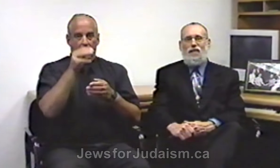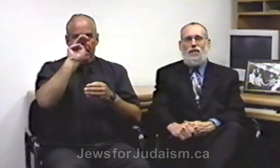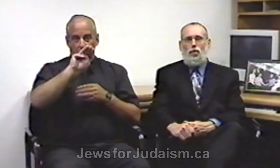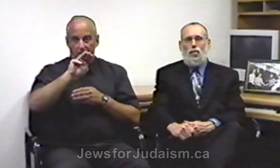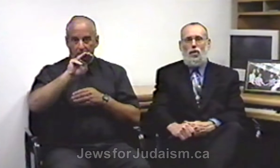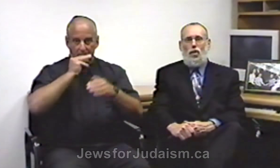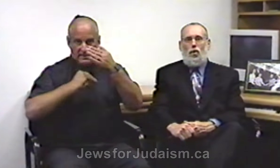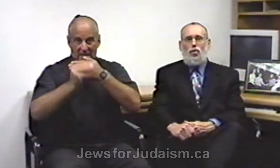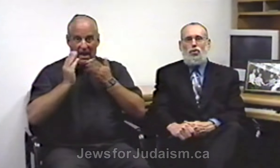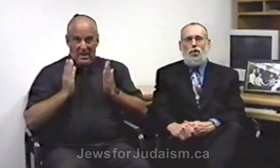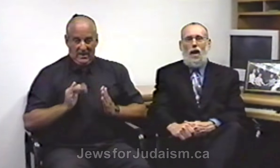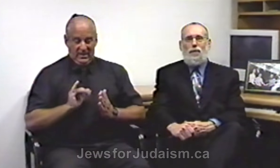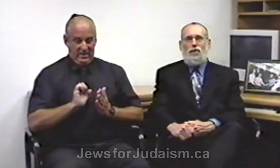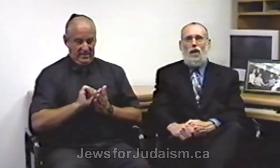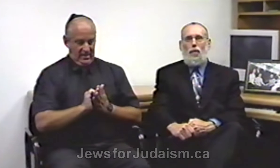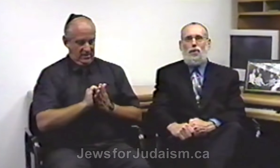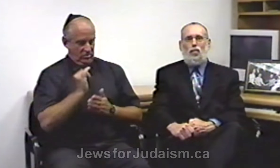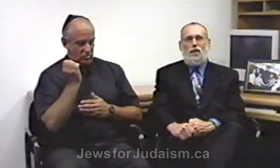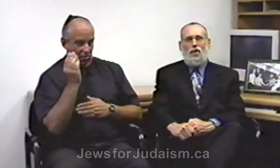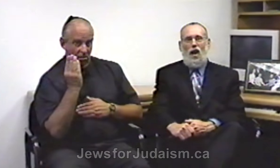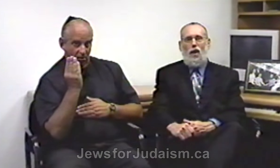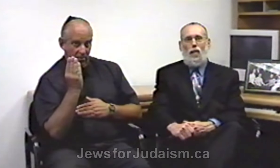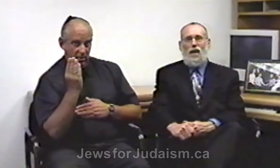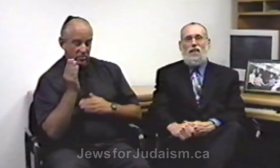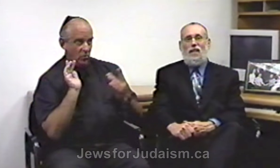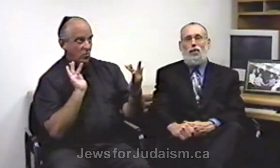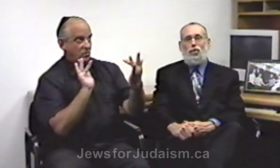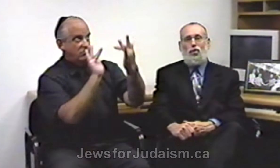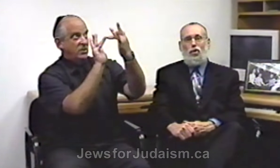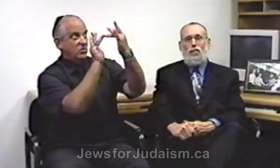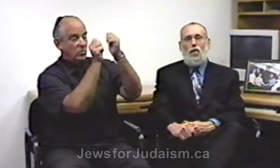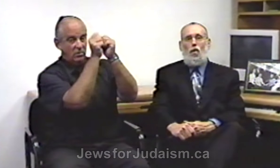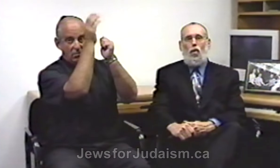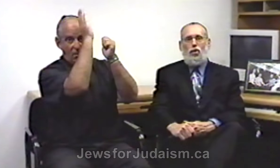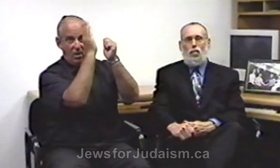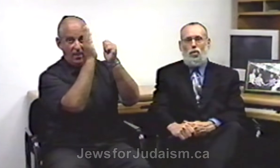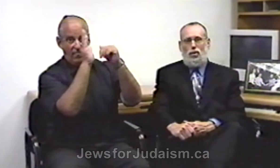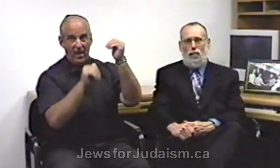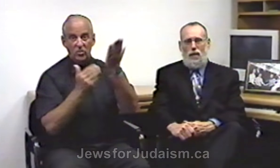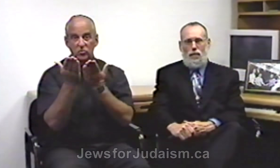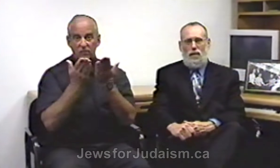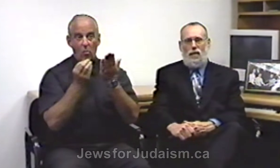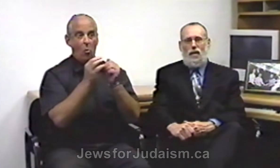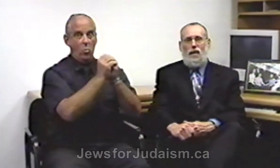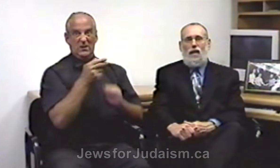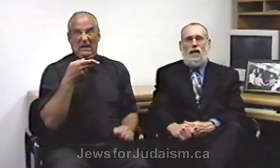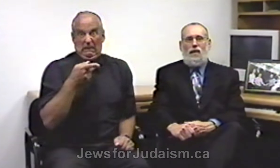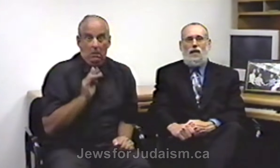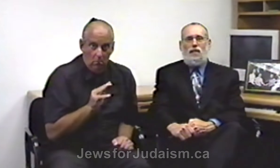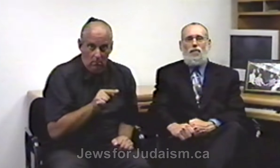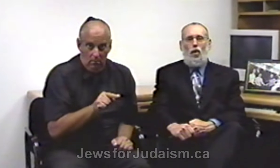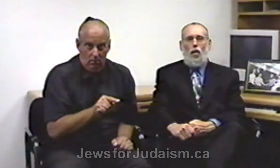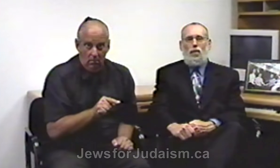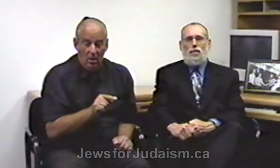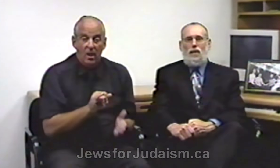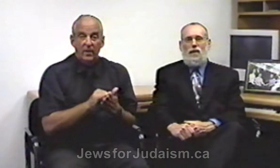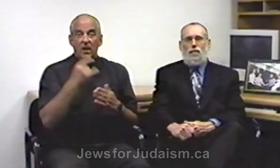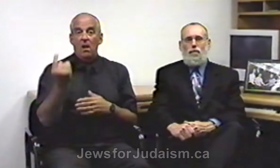individual whose job is to help us reach God rather than to serve or to worship him. These have always been the